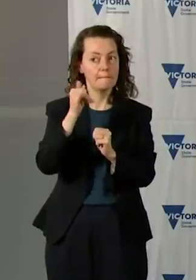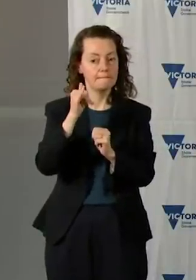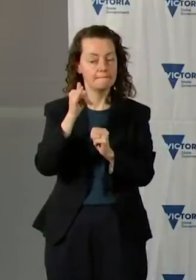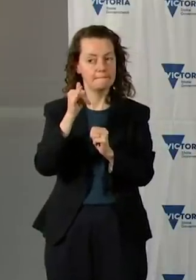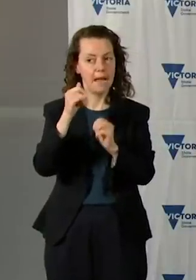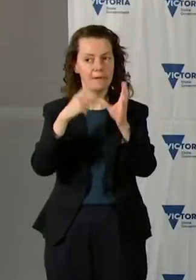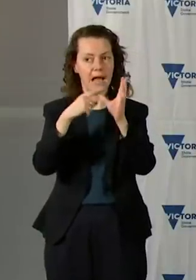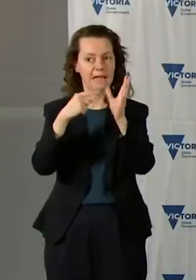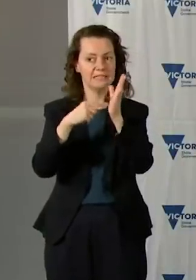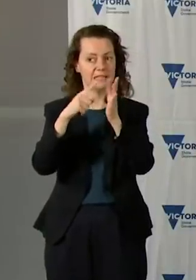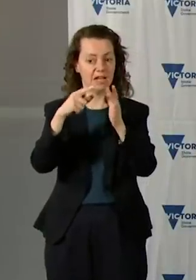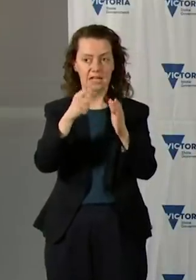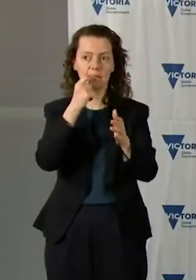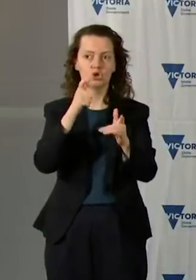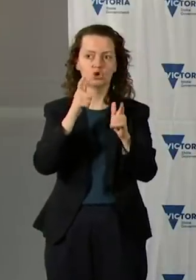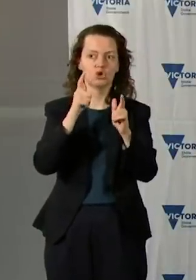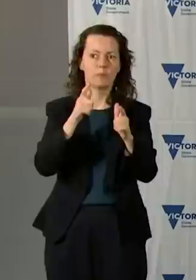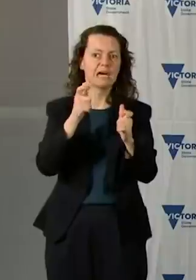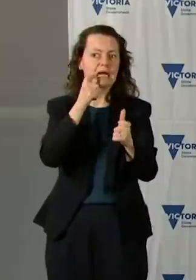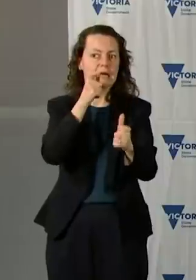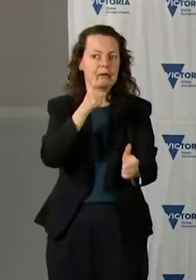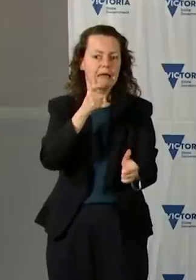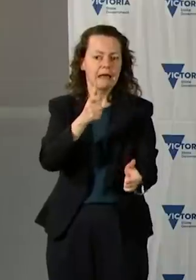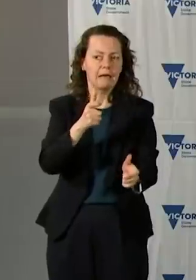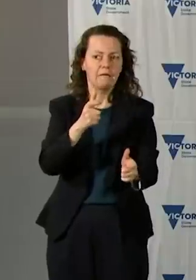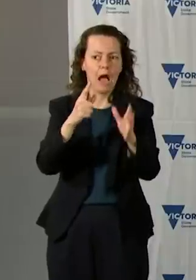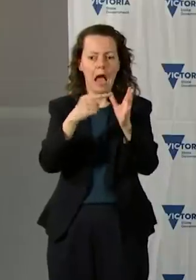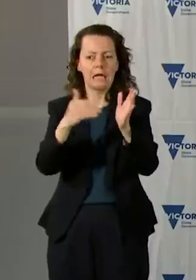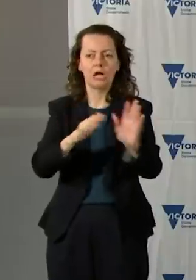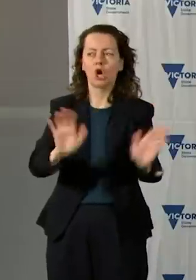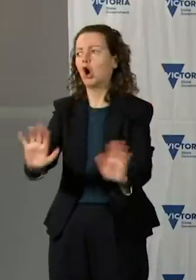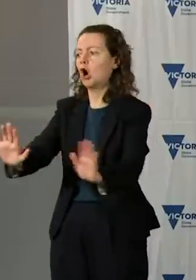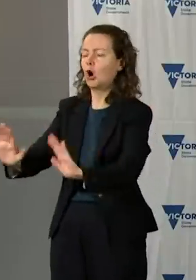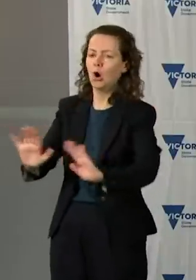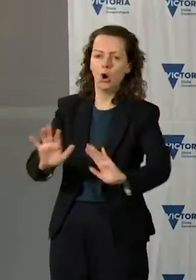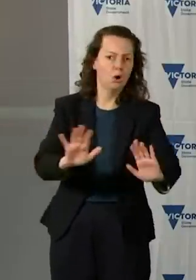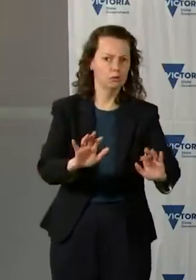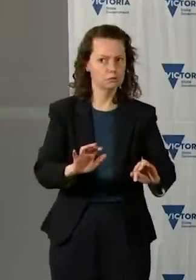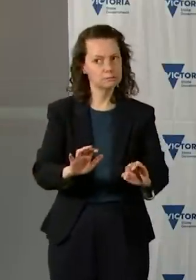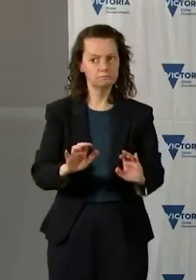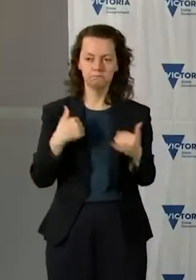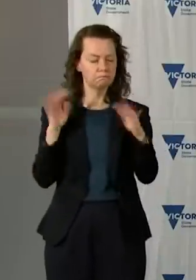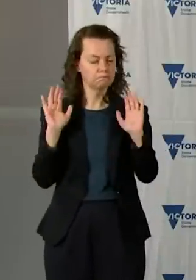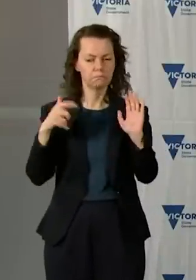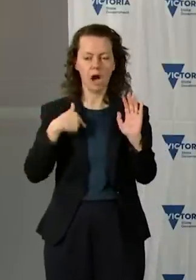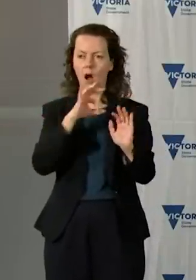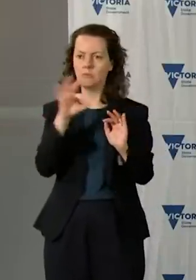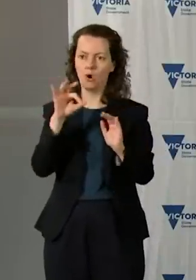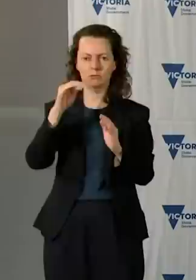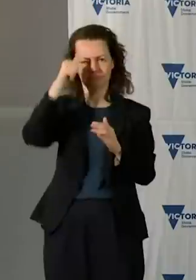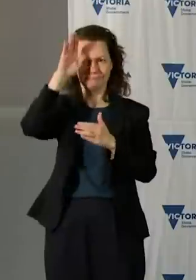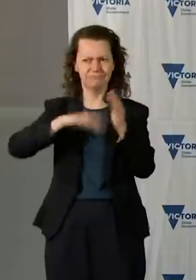60? I'm not an immunologist or a virologist. I have to take the advice of